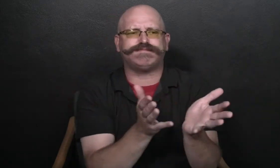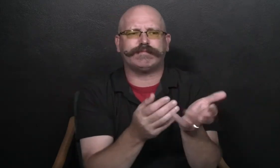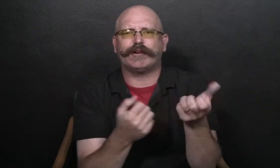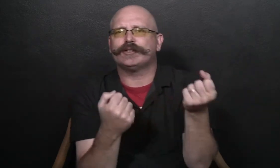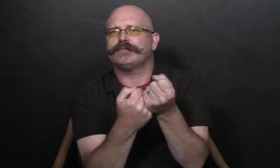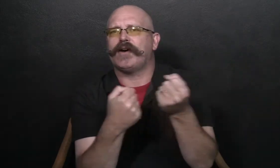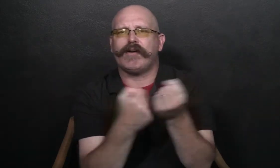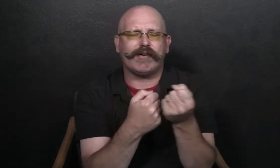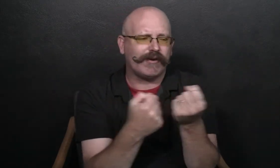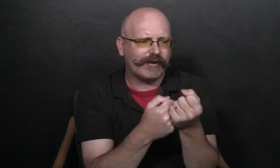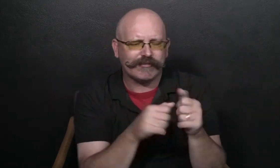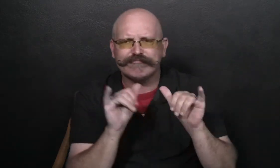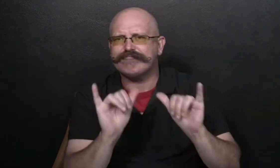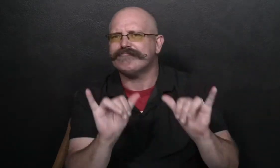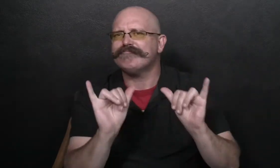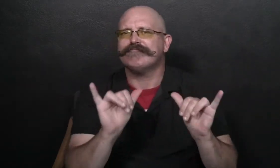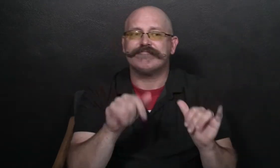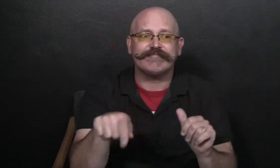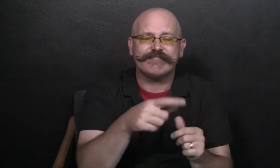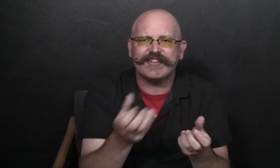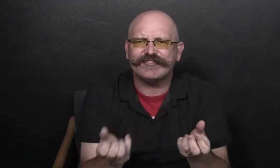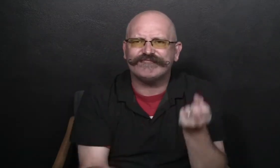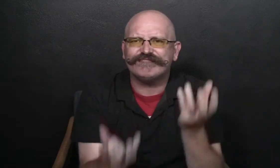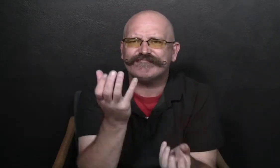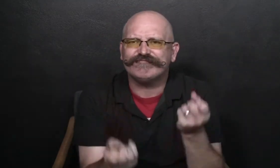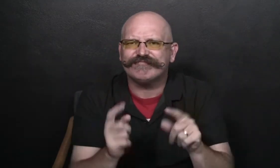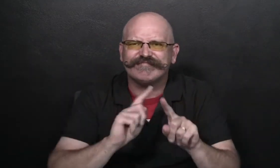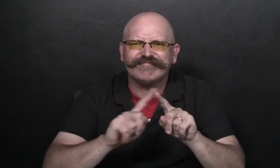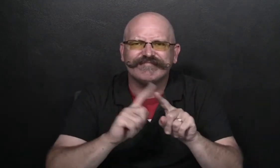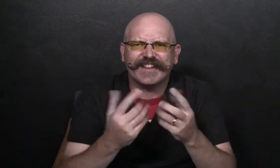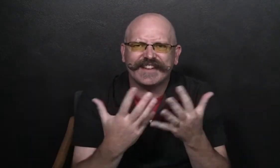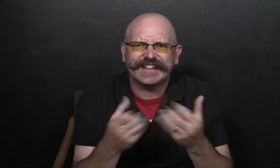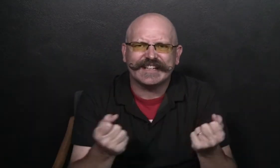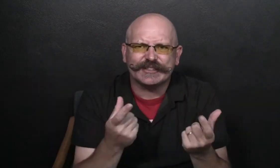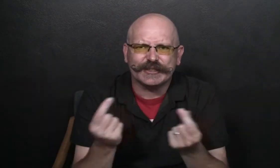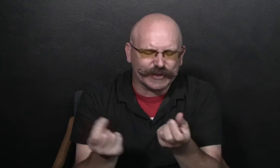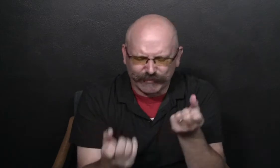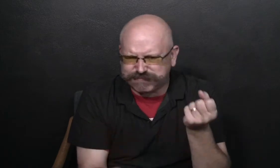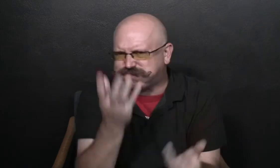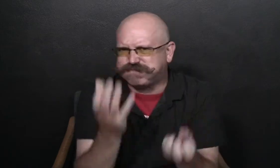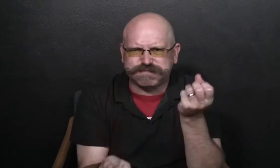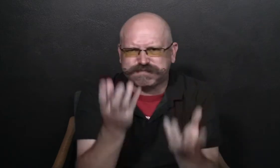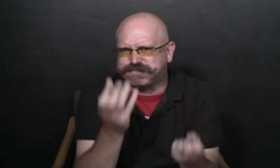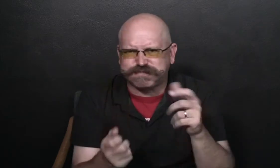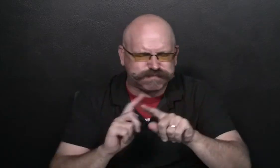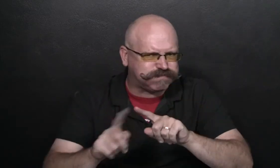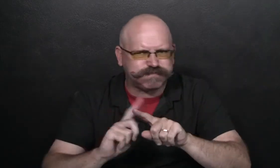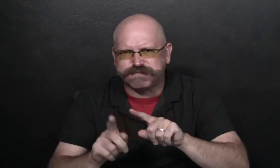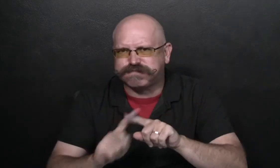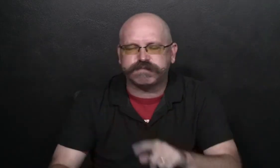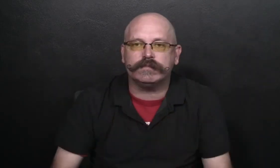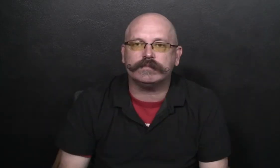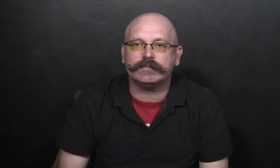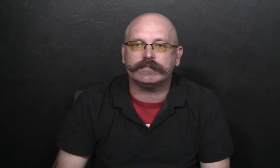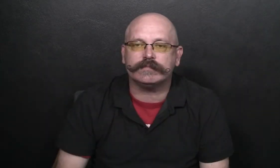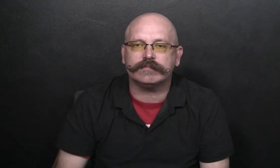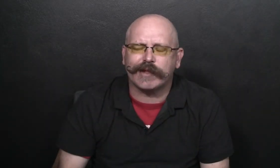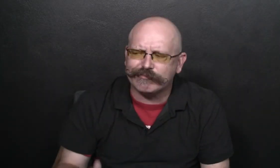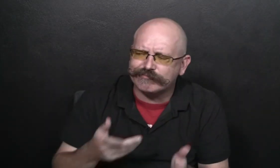For the parents, it really helped when they could talk to each other and get support. They were all juggling so